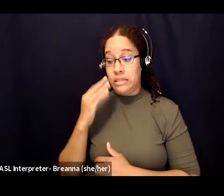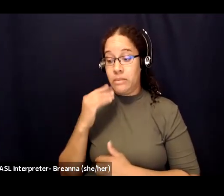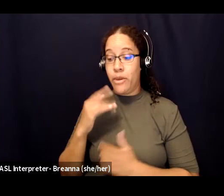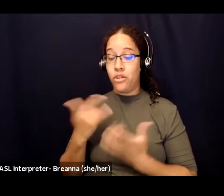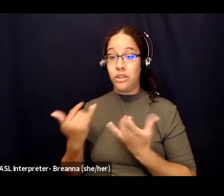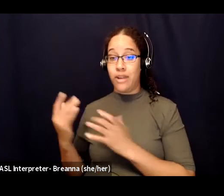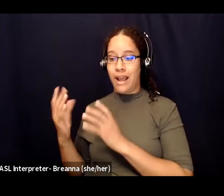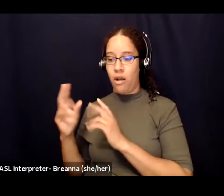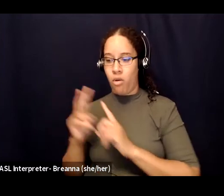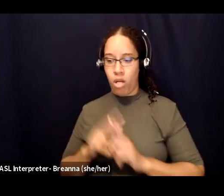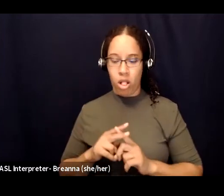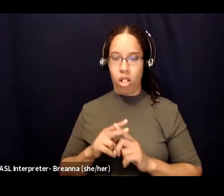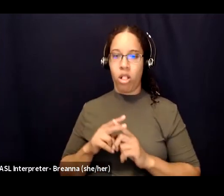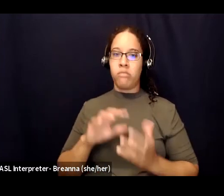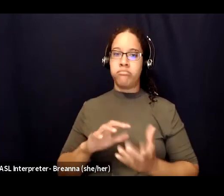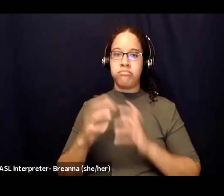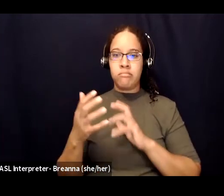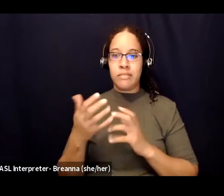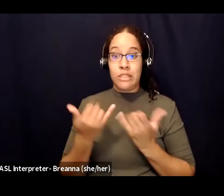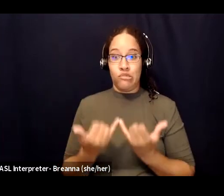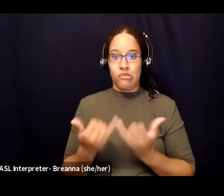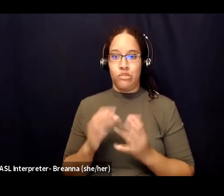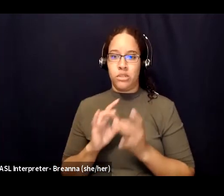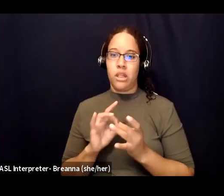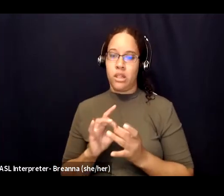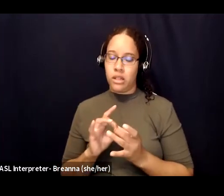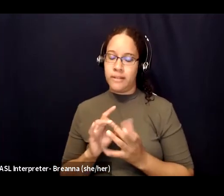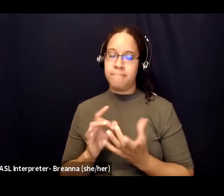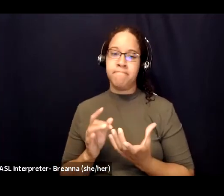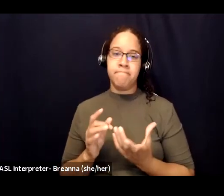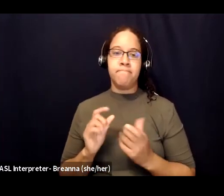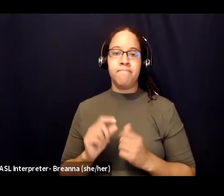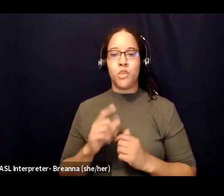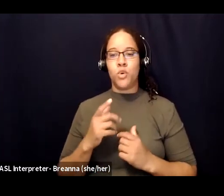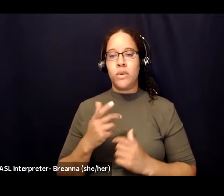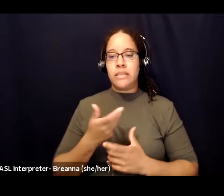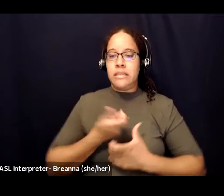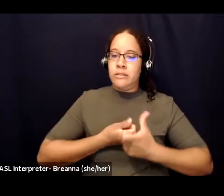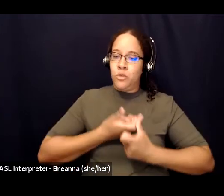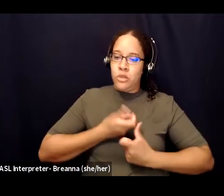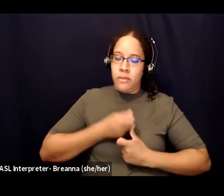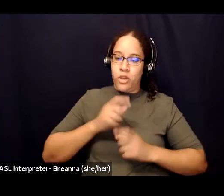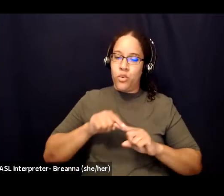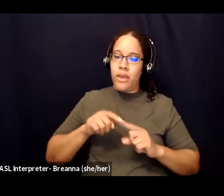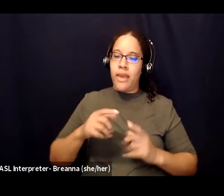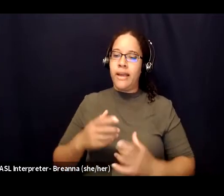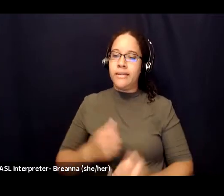or causing avoidance or holding you back from fully being able to embrace and experience the love that they might be extending to you